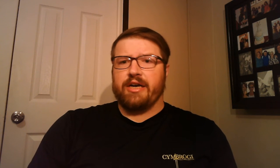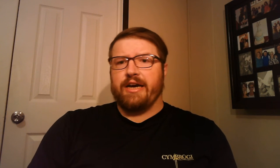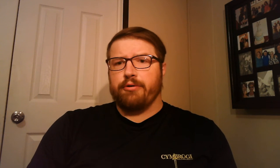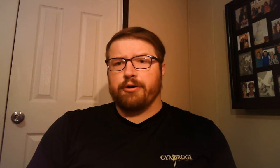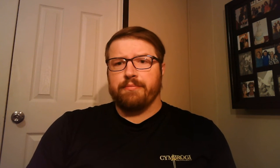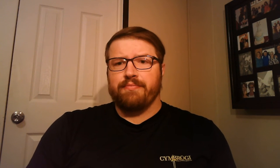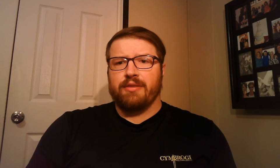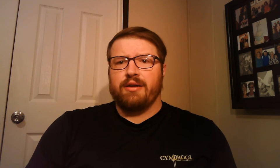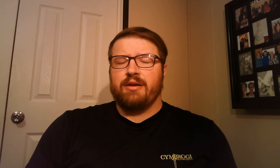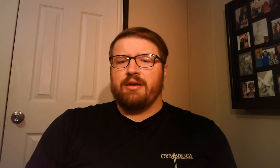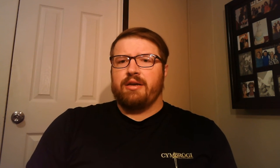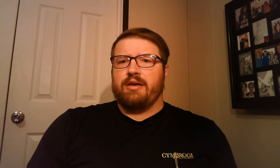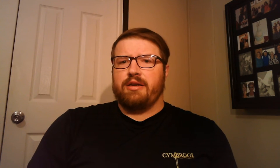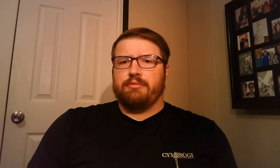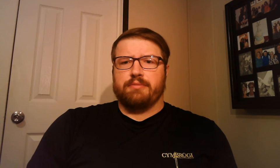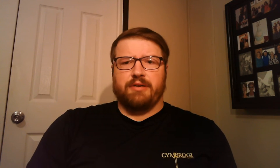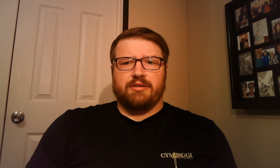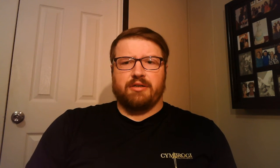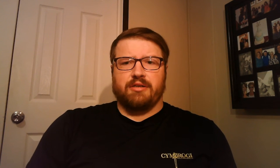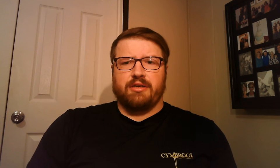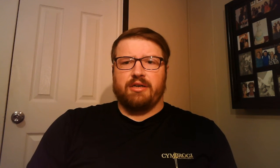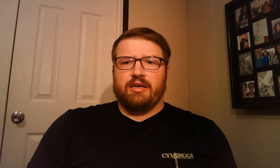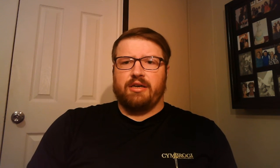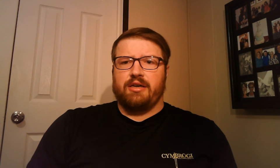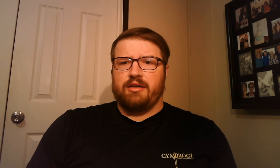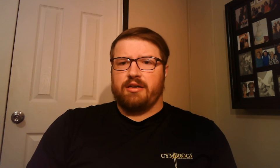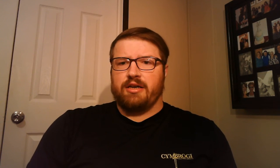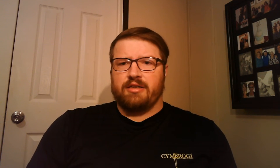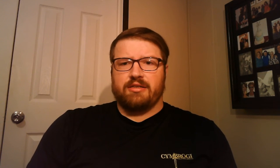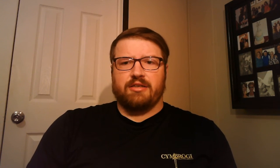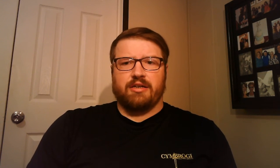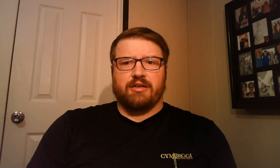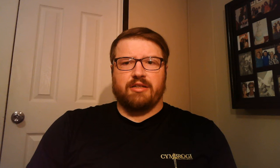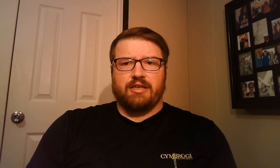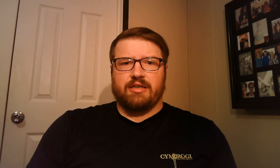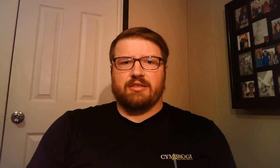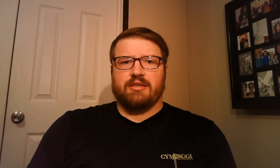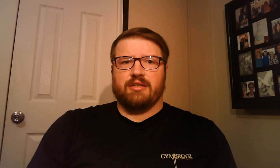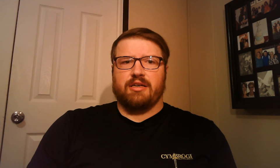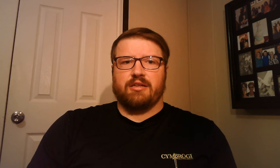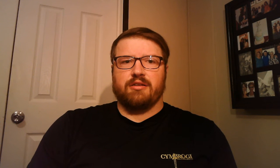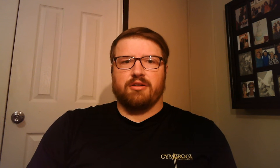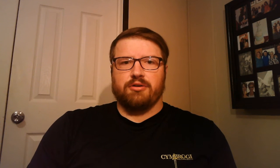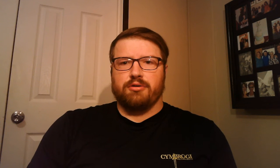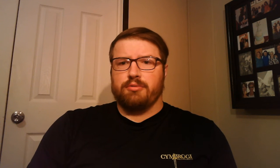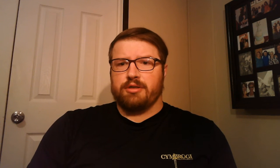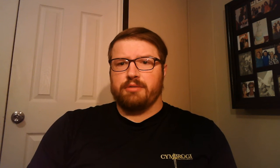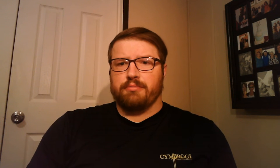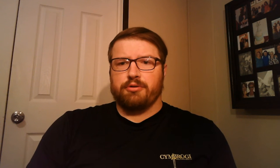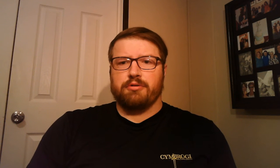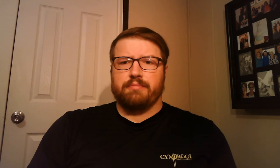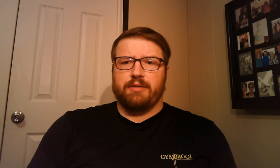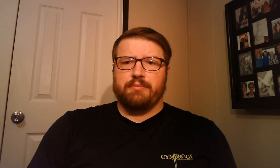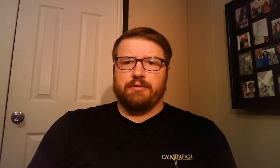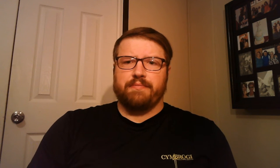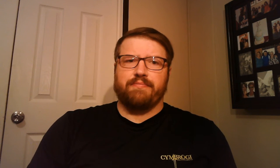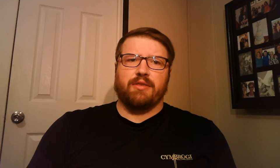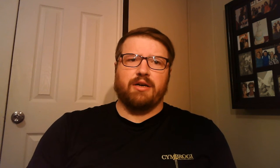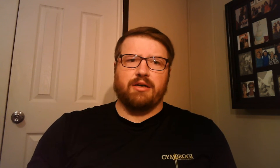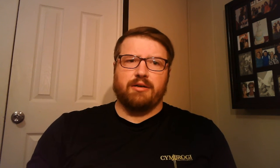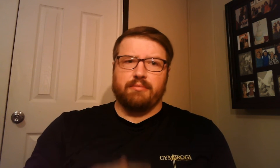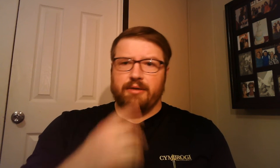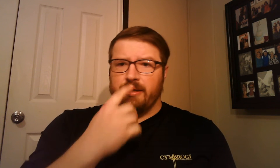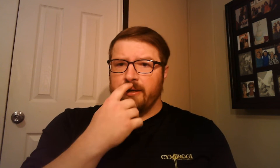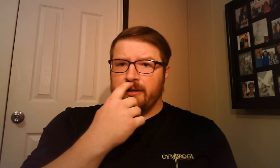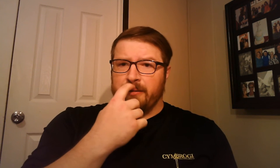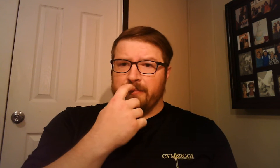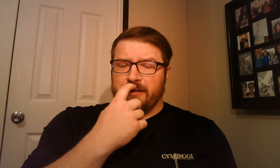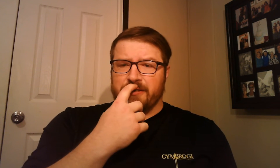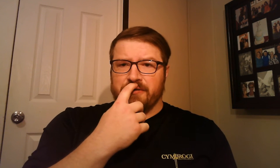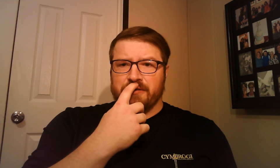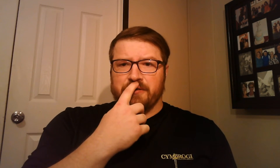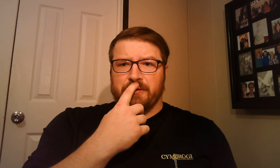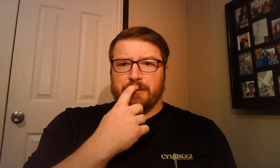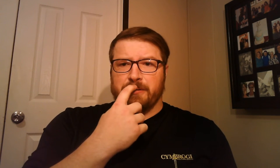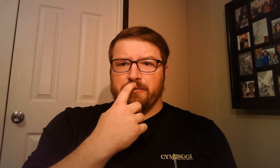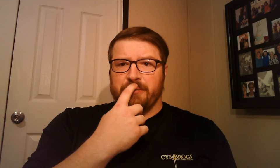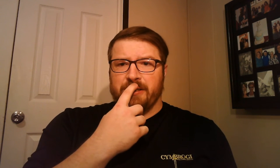an hour, and it was basically a calisthenic class that the goal was to murder people. My instructor told me